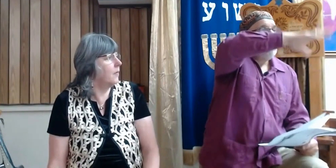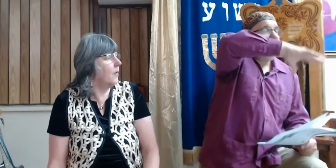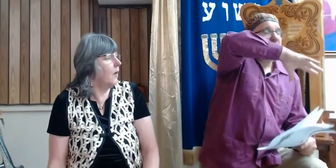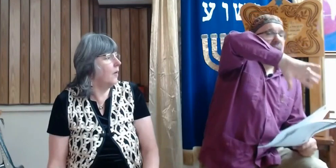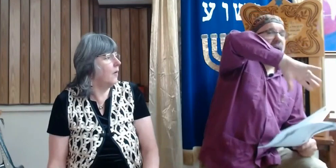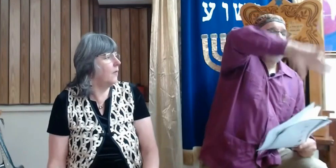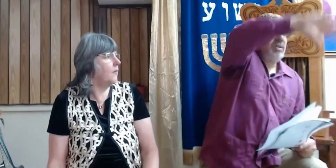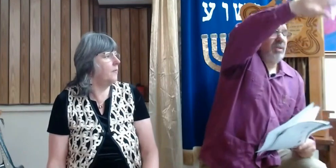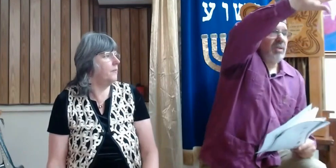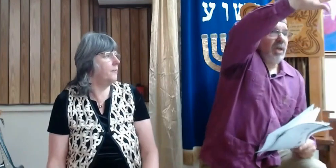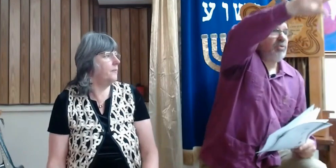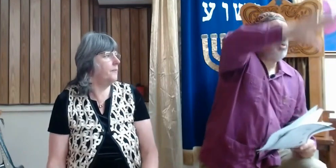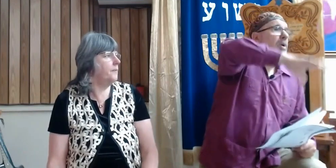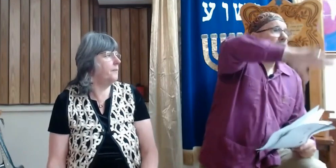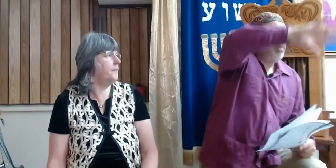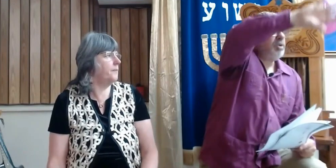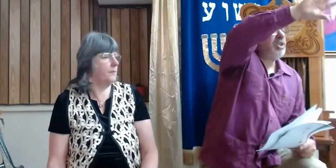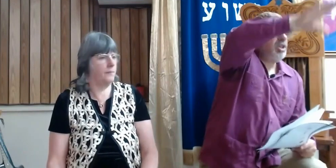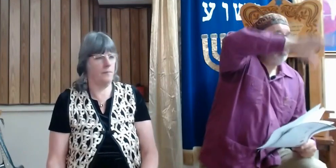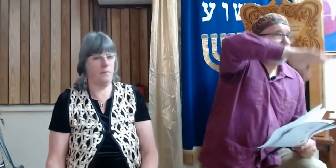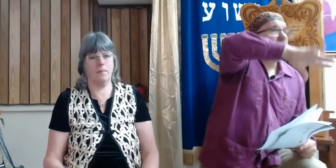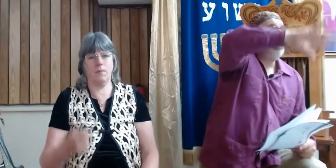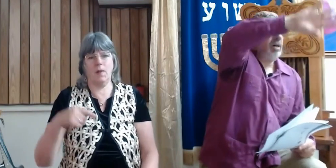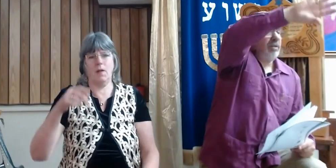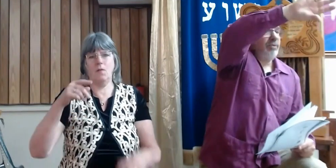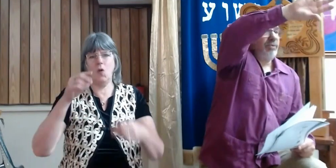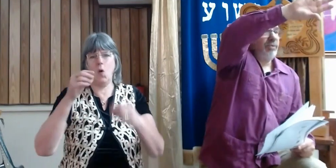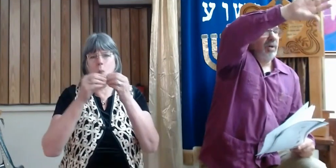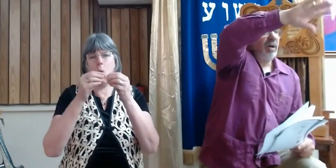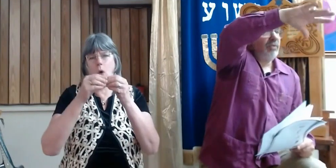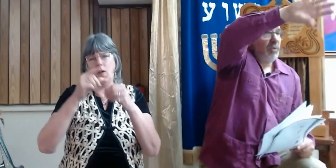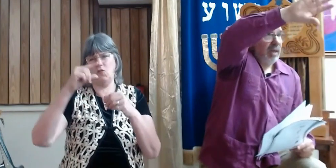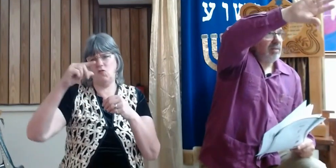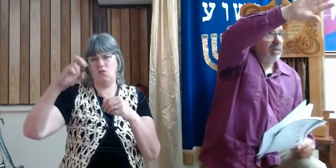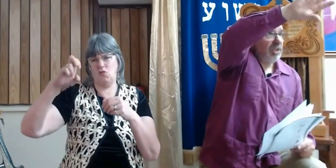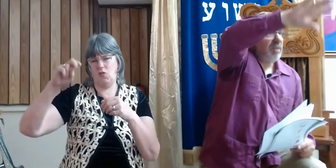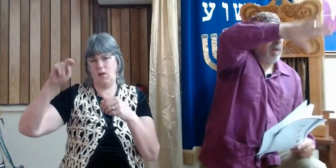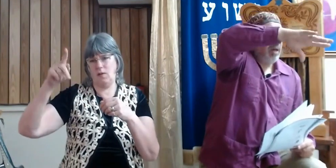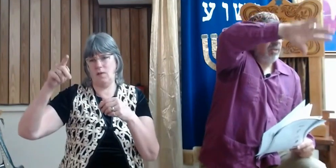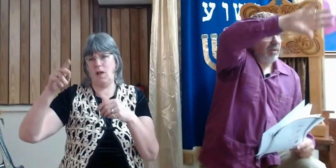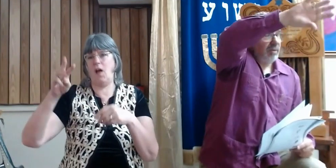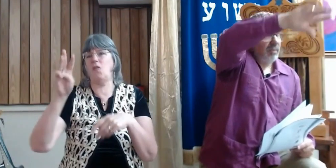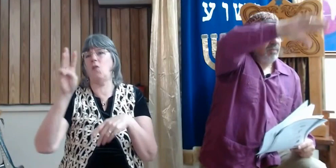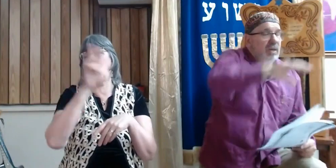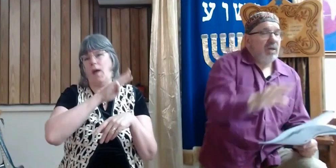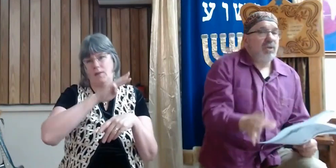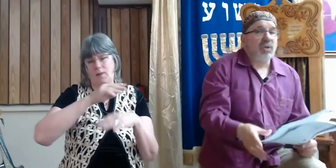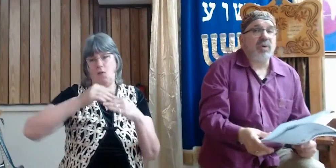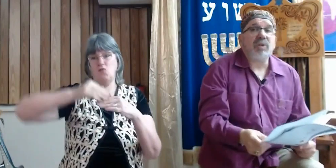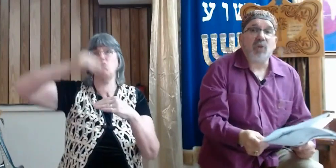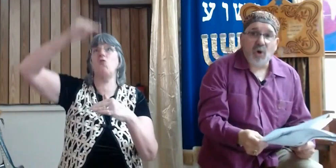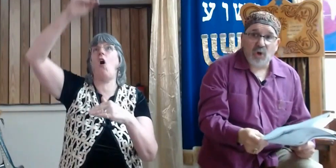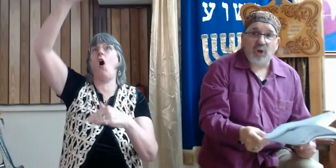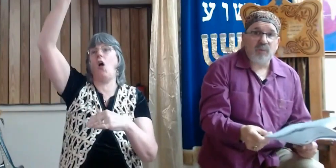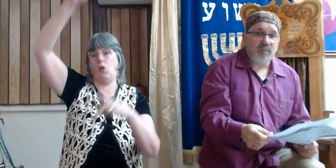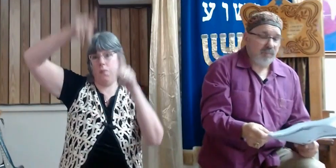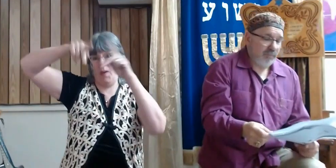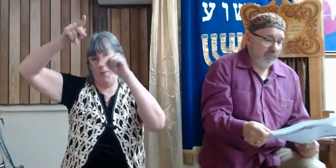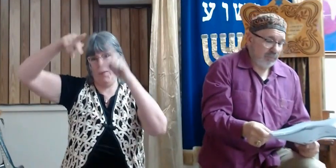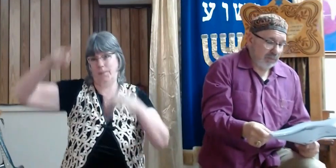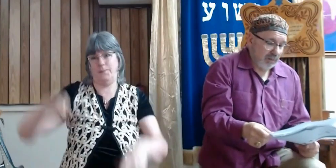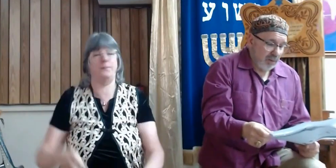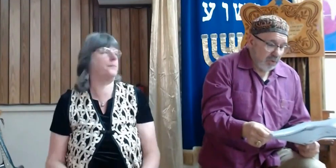It was more from the gene pool of the West of J-Path. So, they were taller.